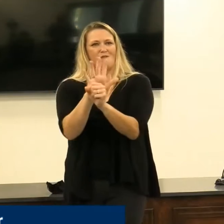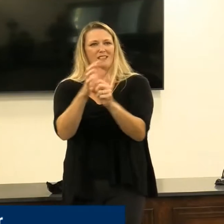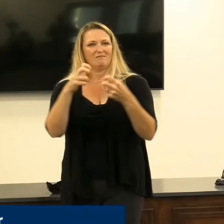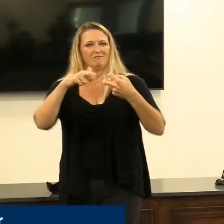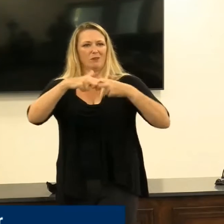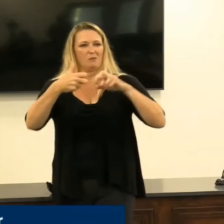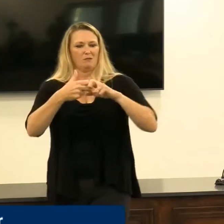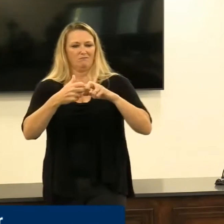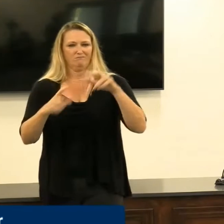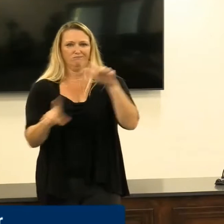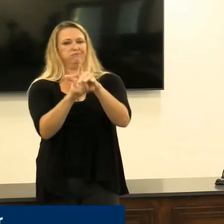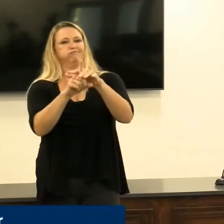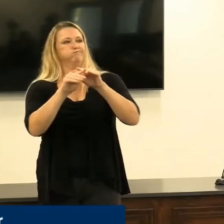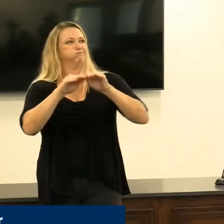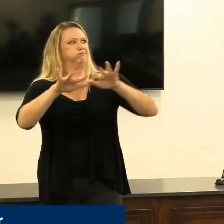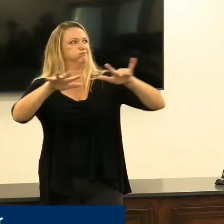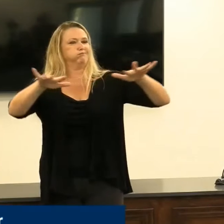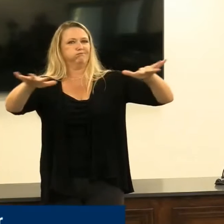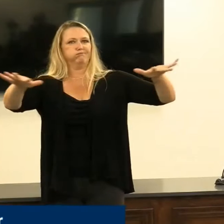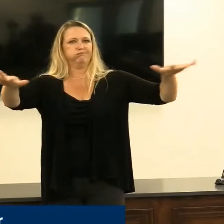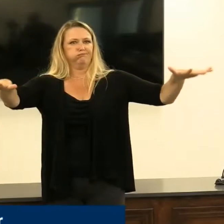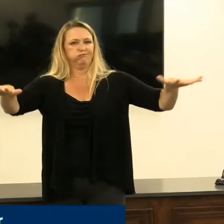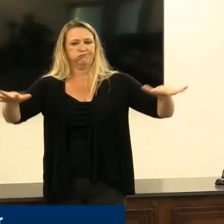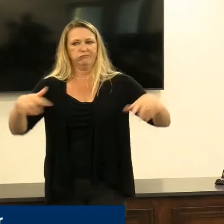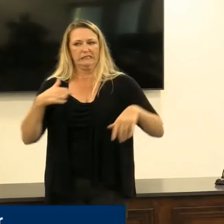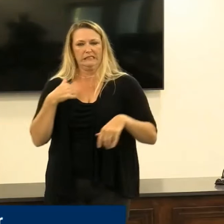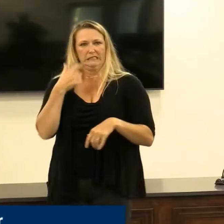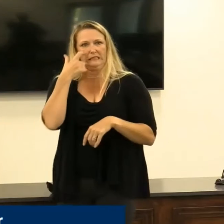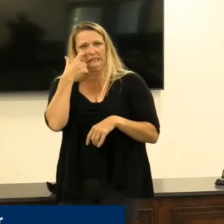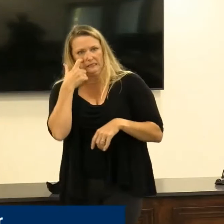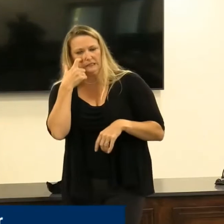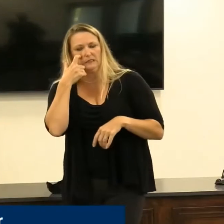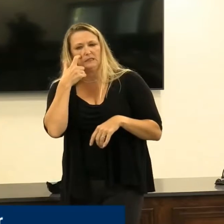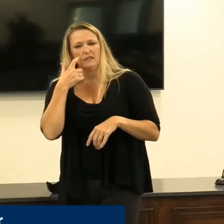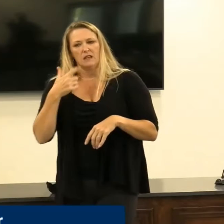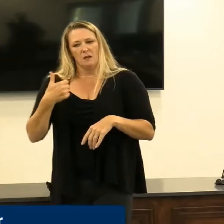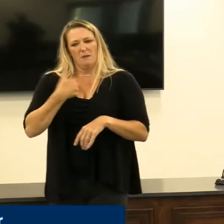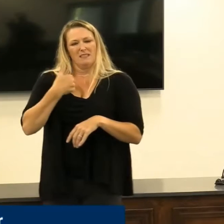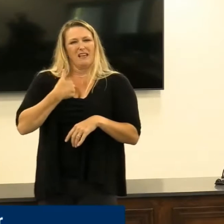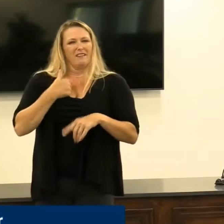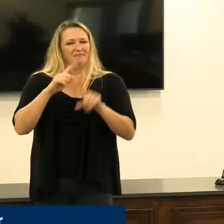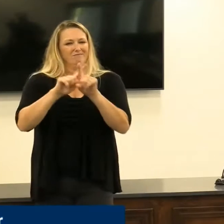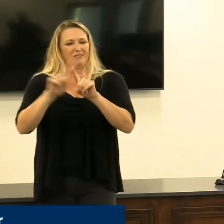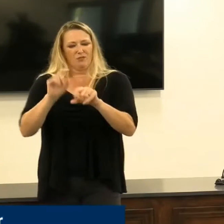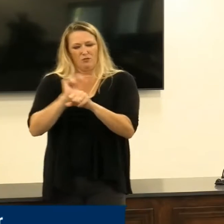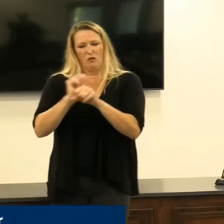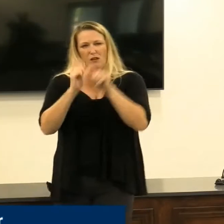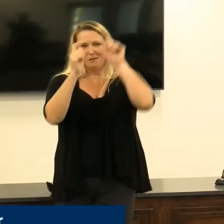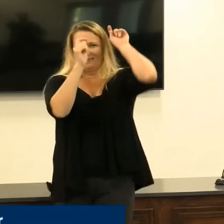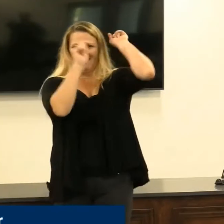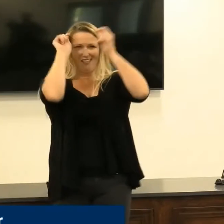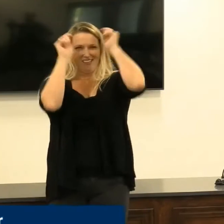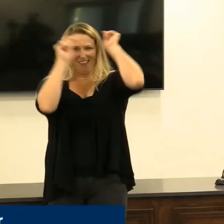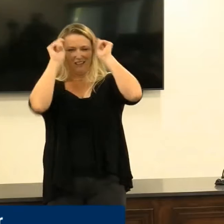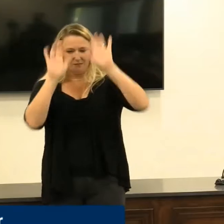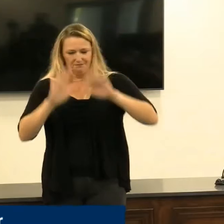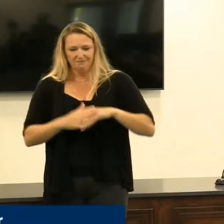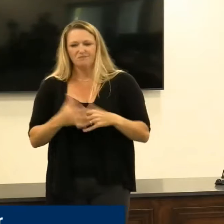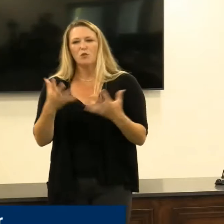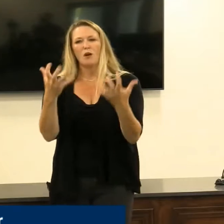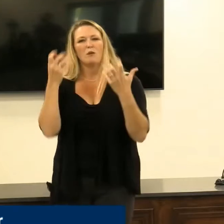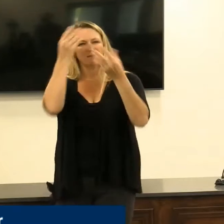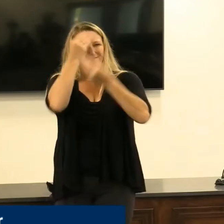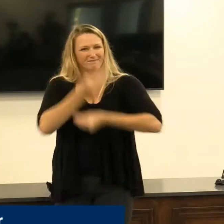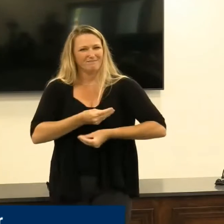pushed upon us. So I wear several different hats, and one of the things I want to share with you today is the